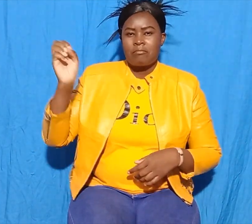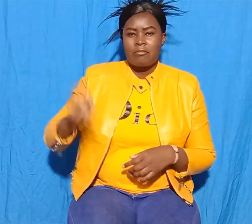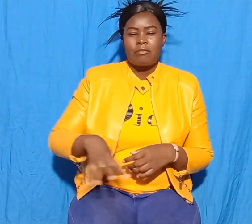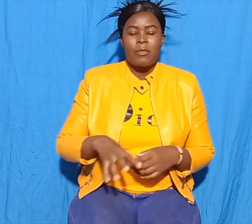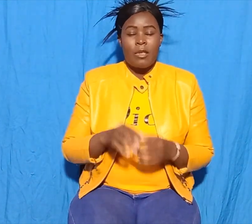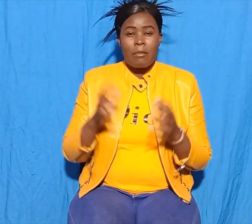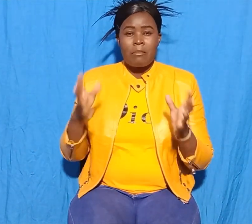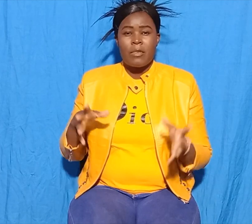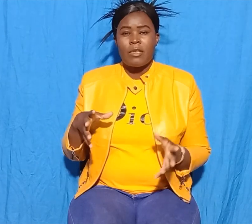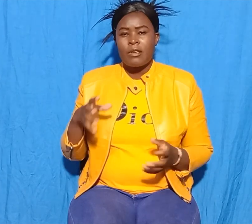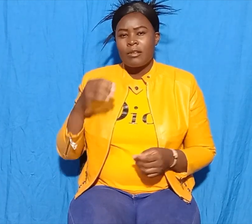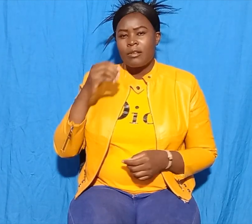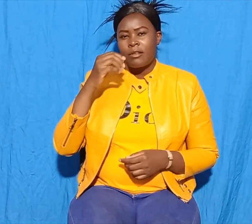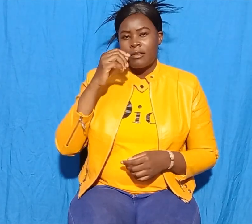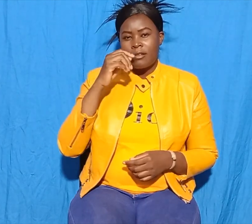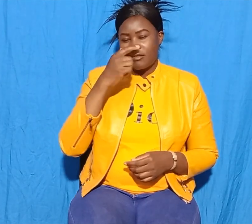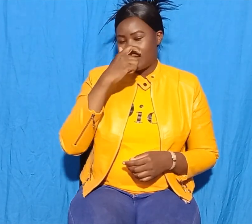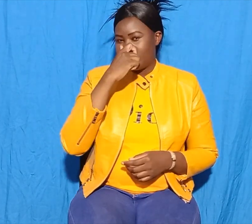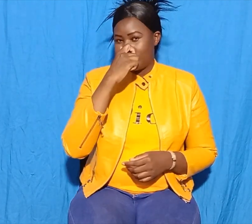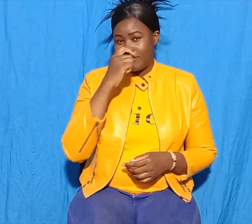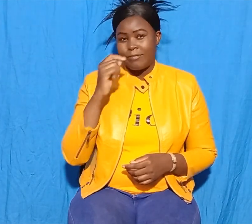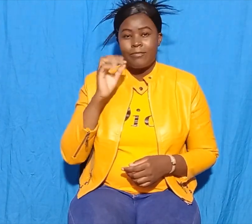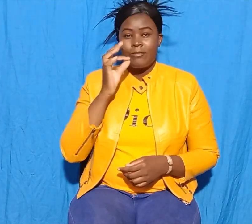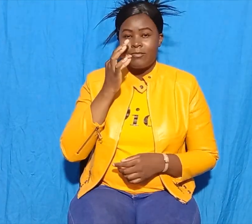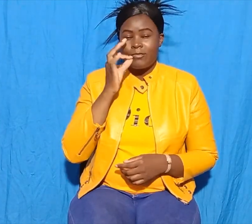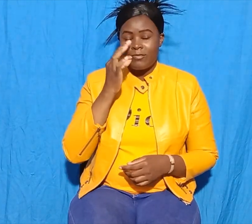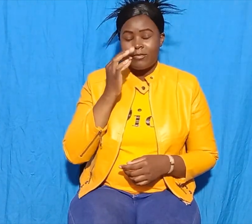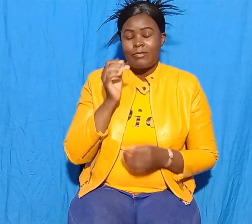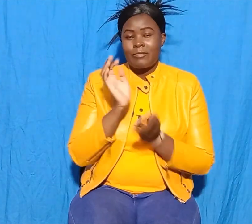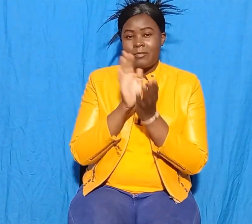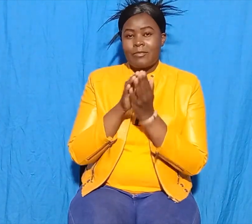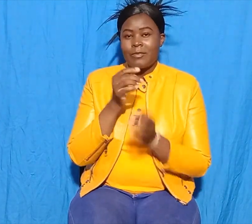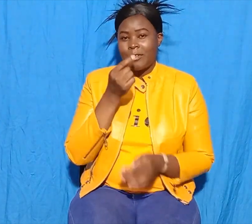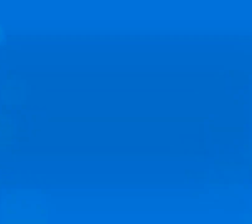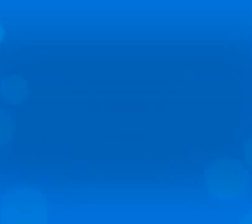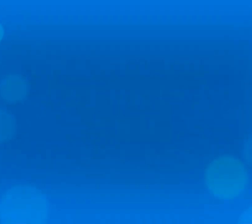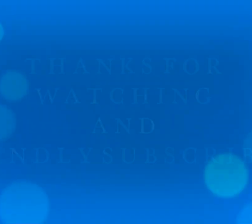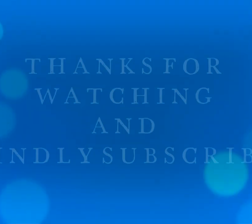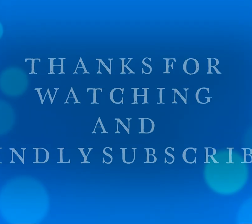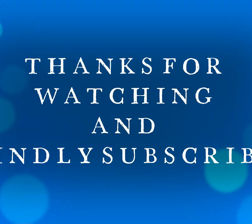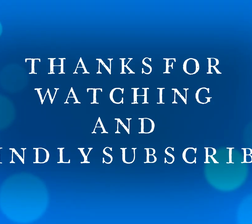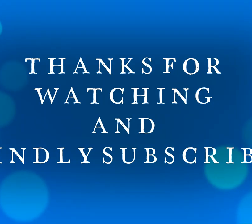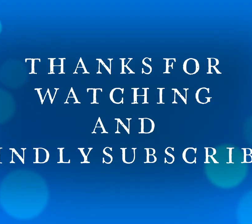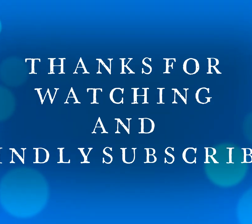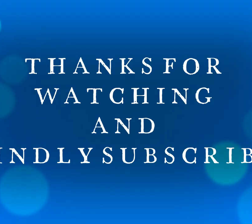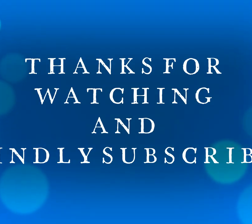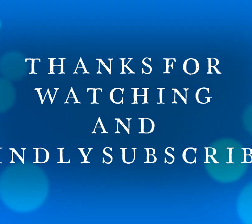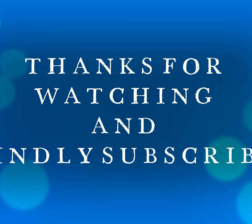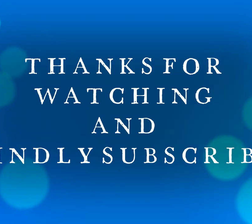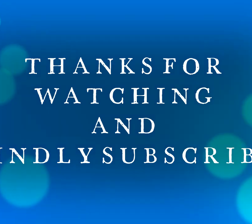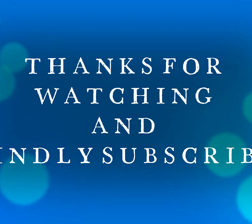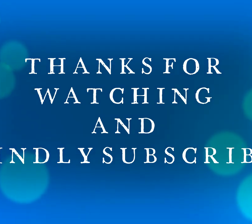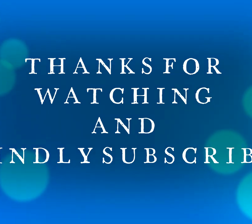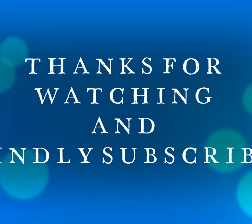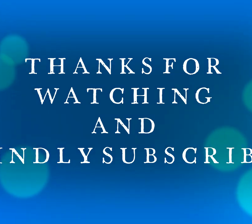I don't know. You were for your You are looking